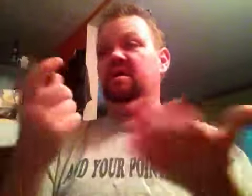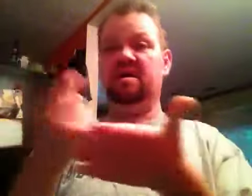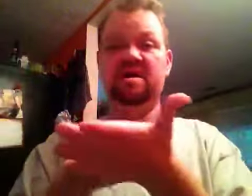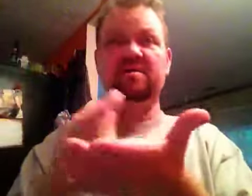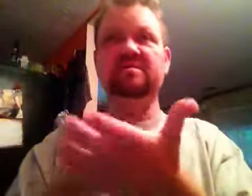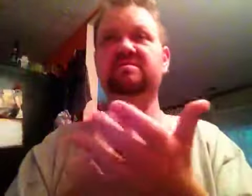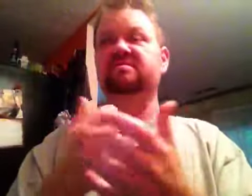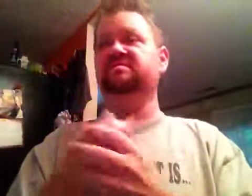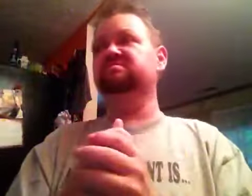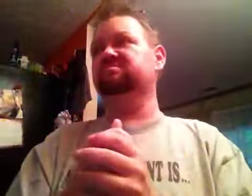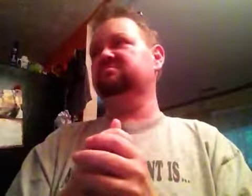No doubt.